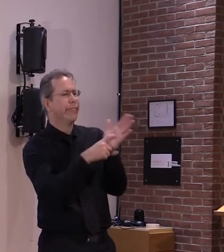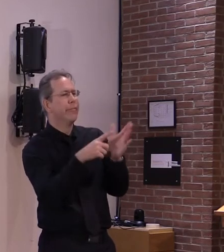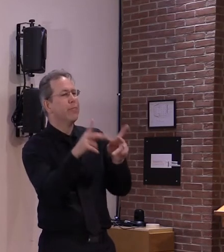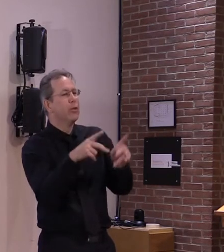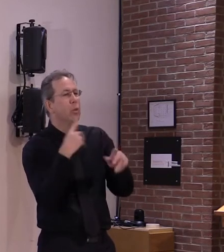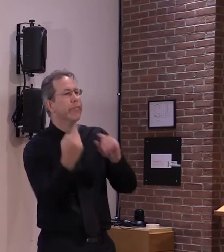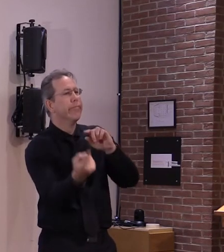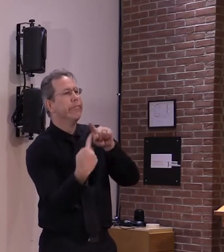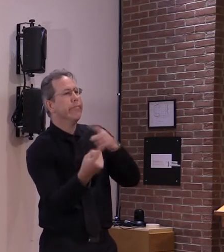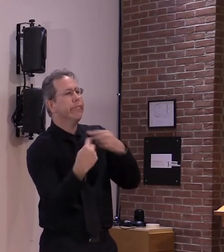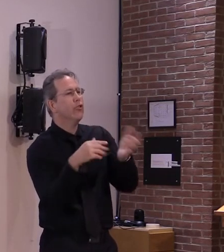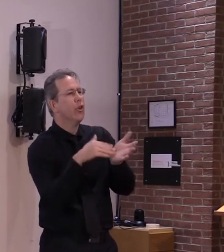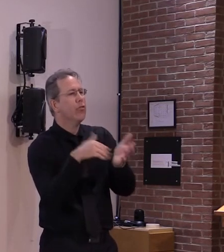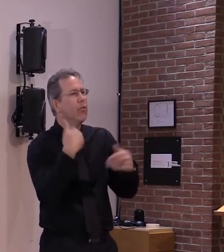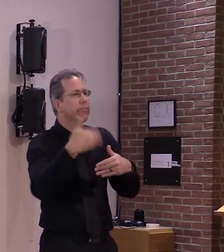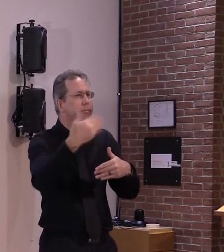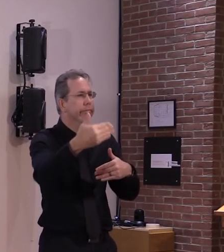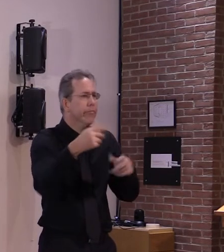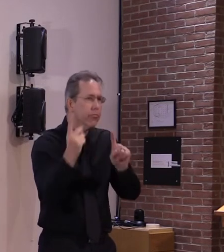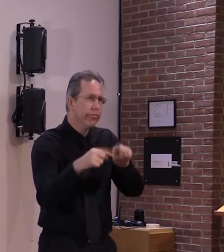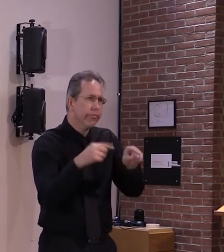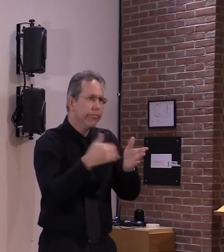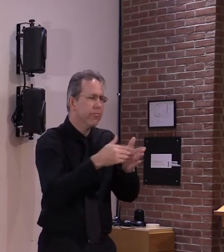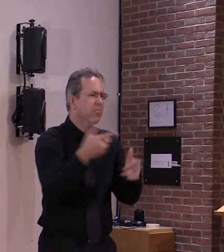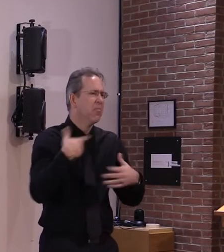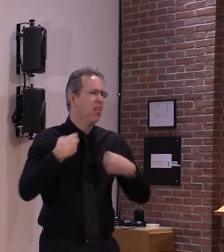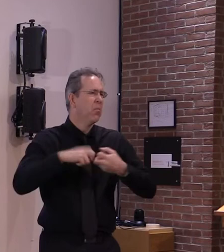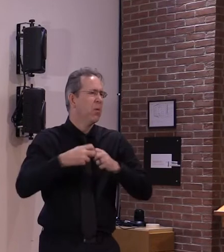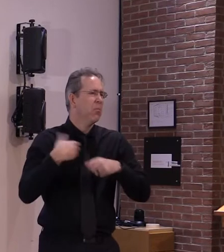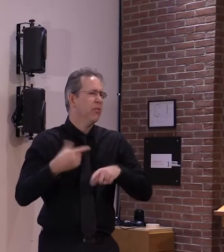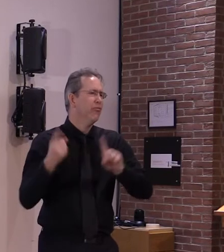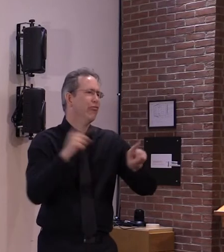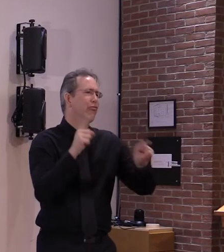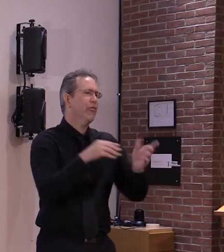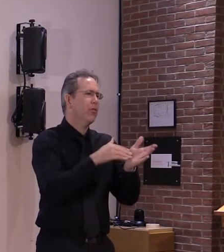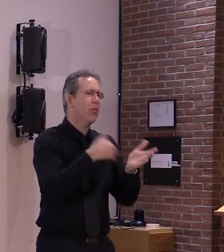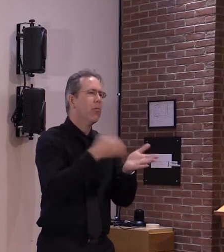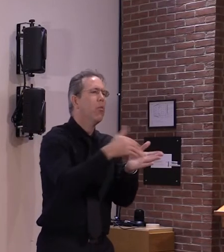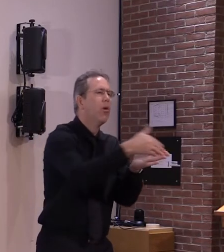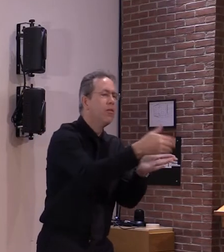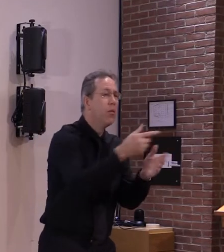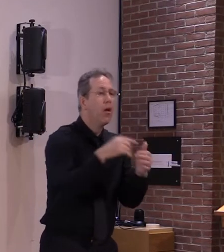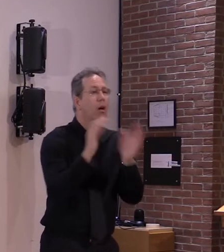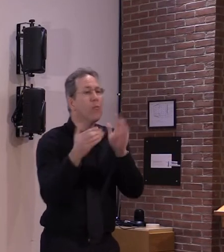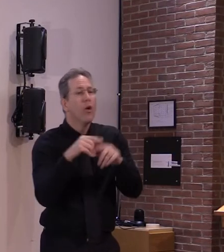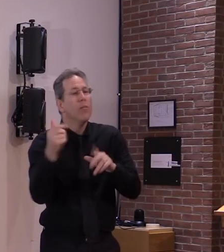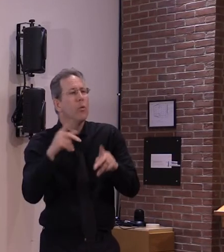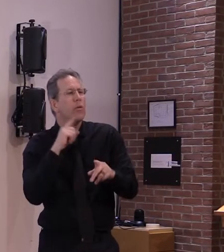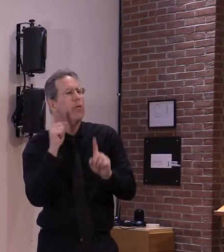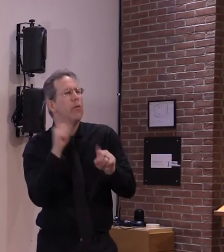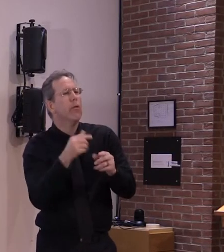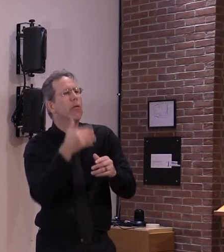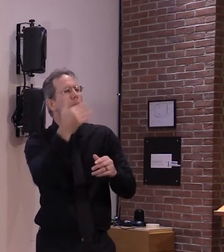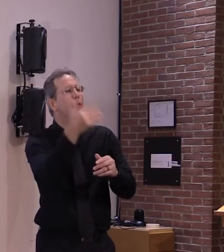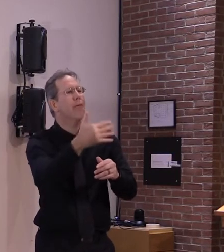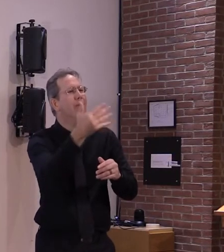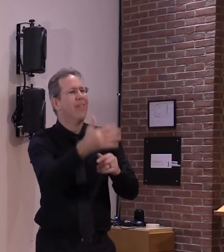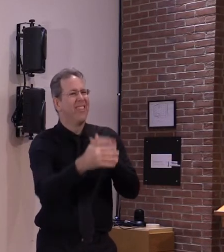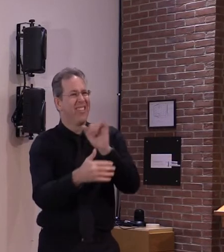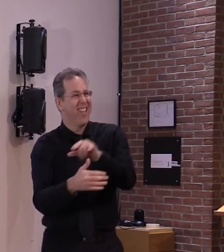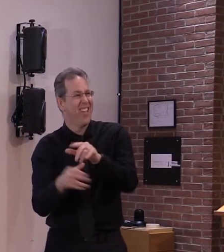sense i don't have a number off the top my head to give you but we we do research that kind of stuff because that's